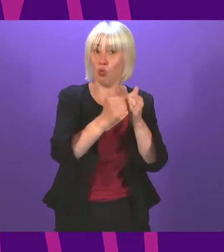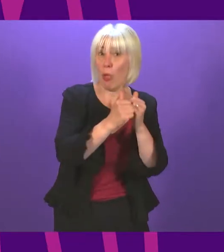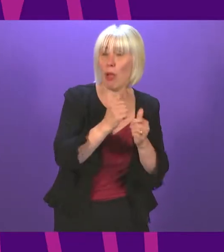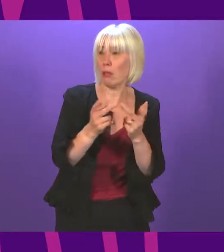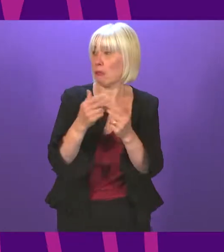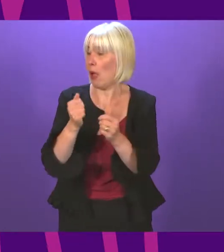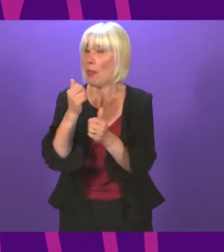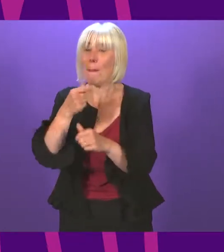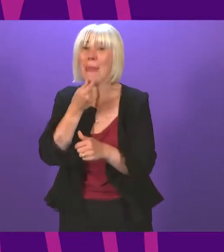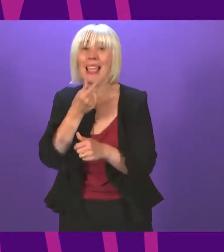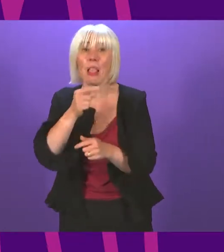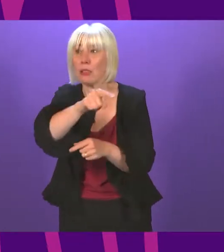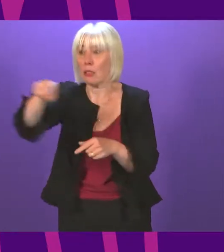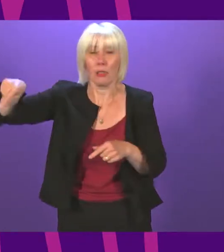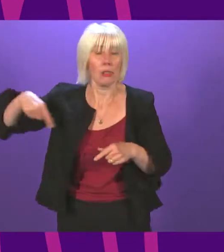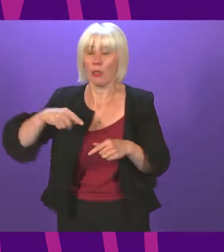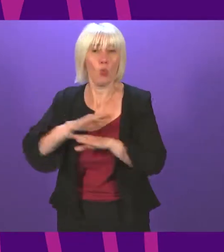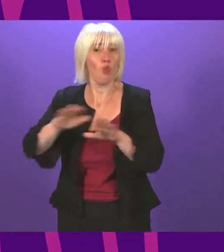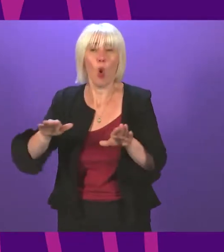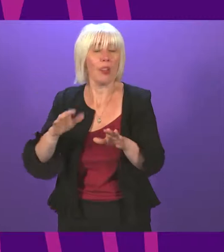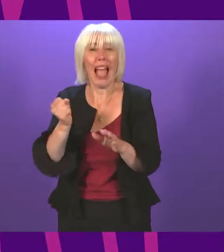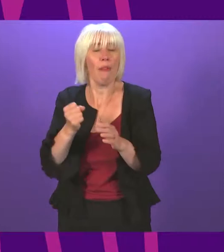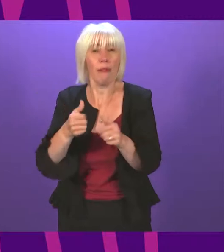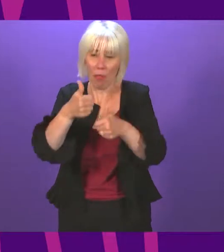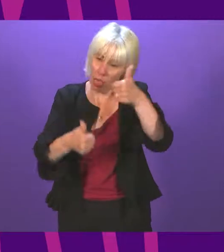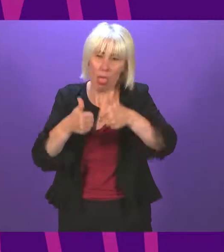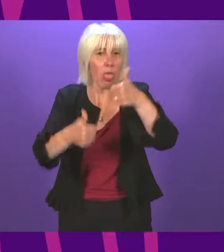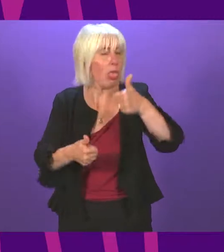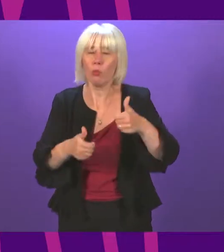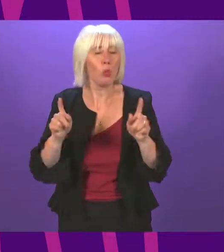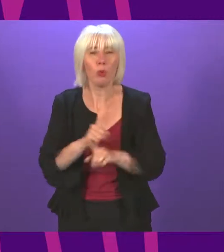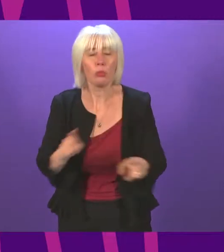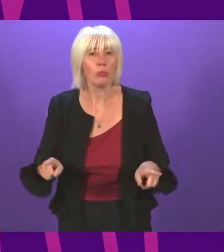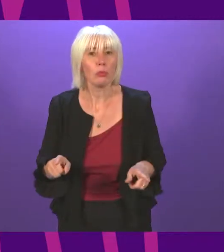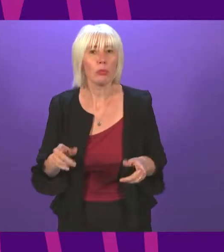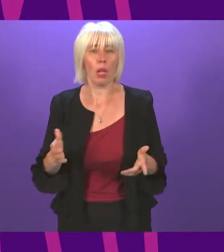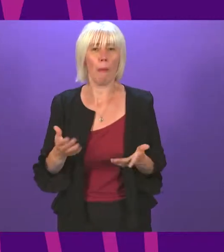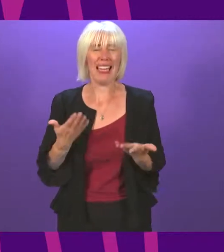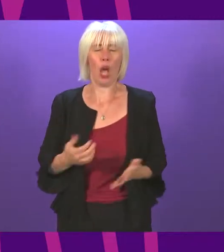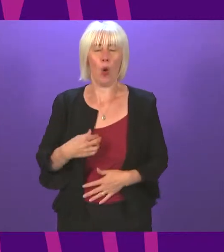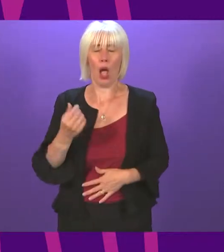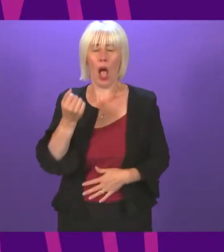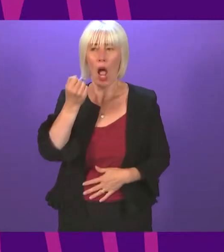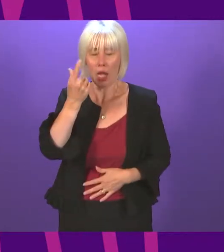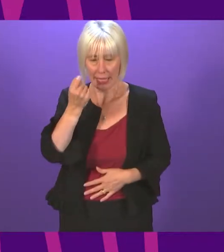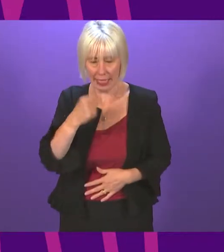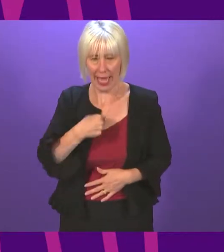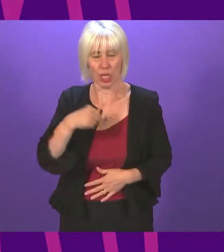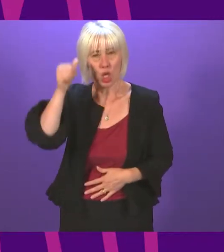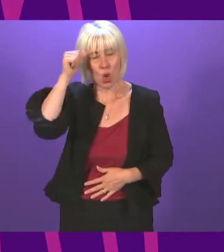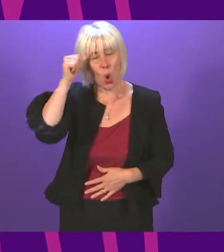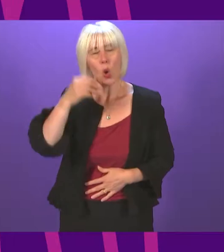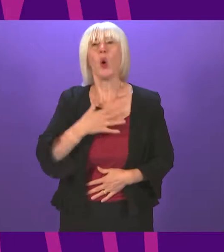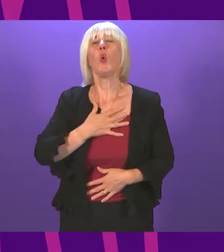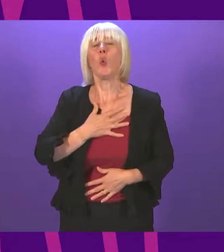not face. I suppose there is that wee bit about knowing it and the understanding of it. It